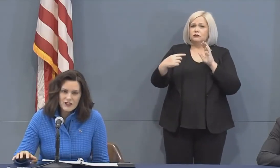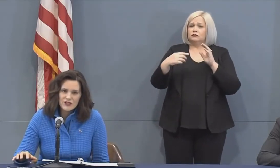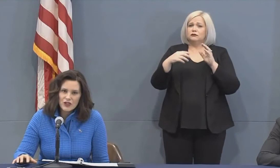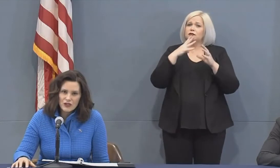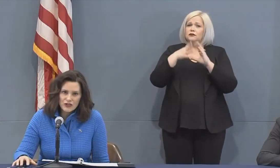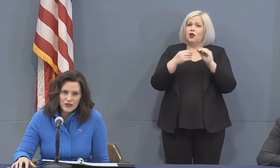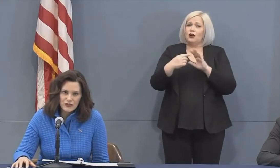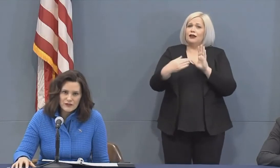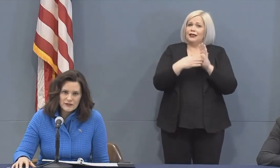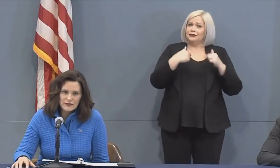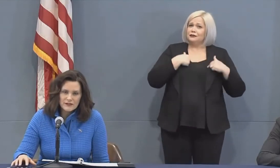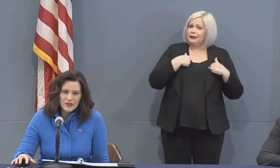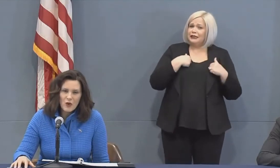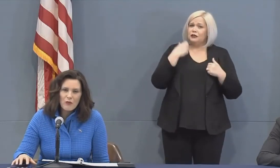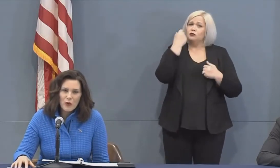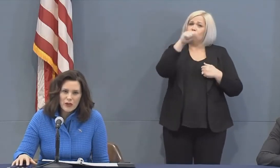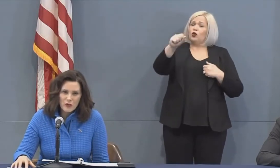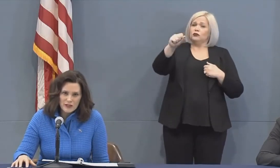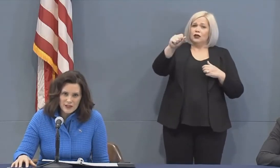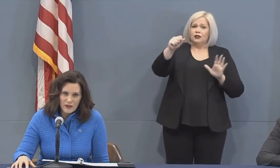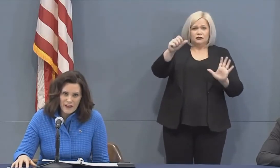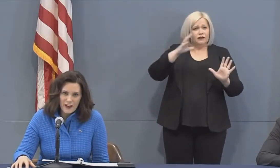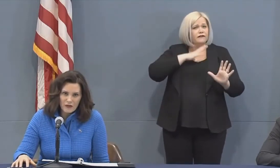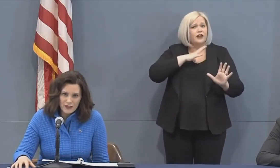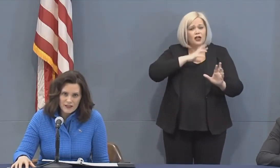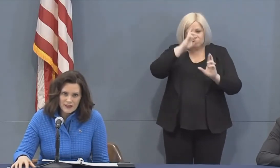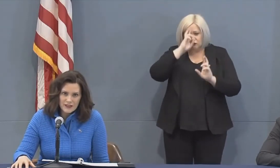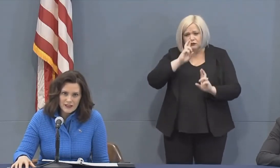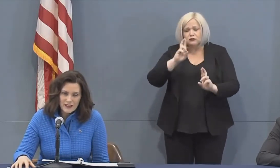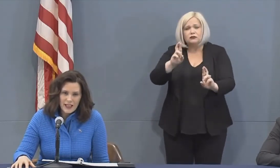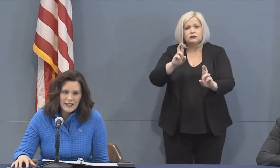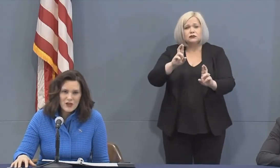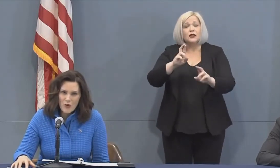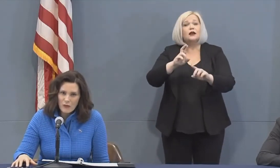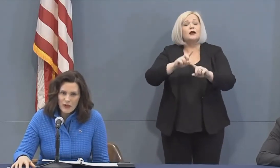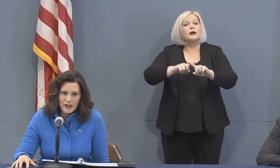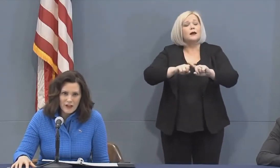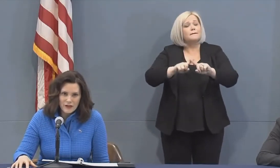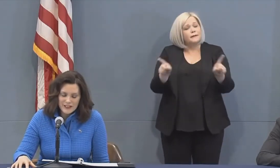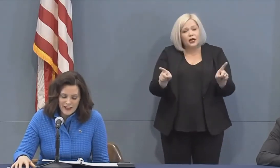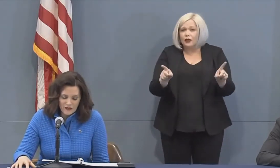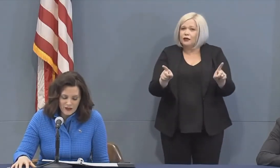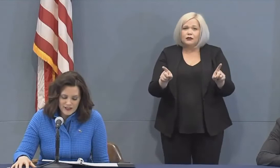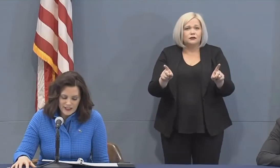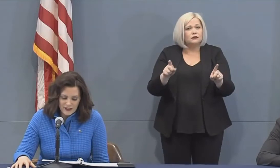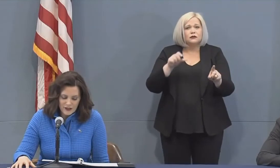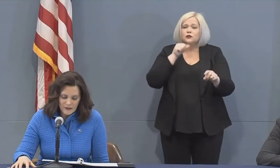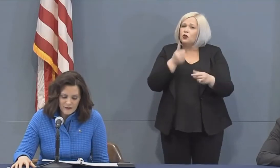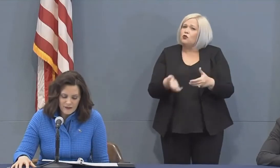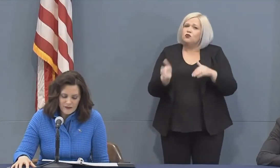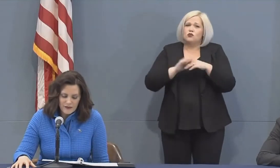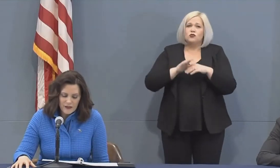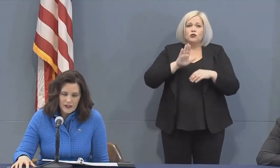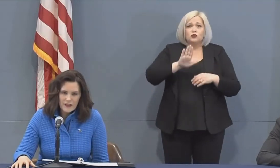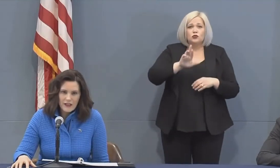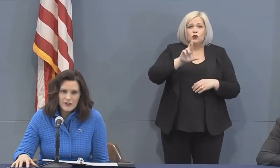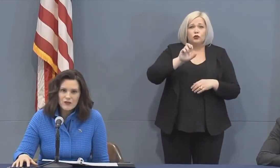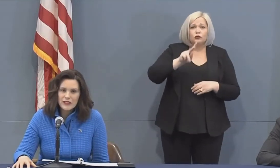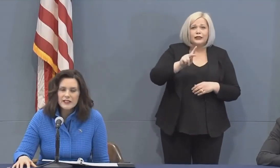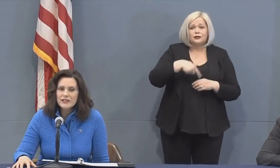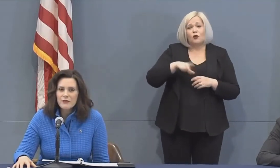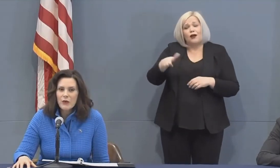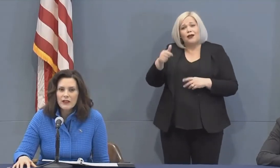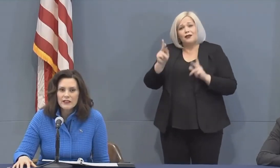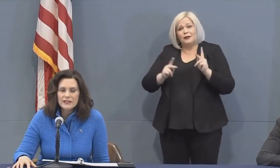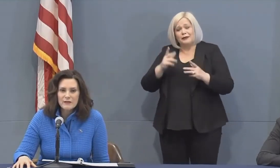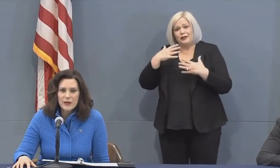I just urge you, don't put yourself at risk. And don't put others at risk either. I